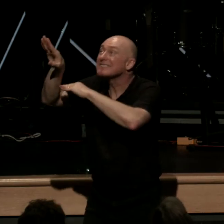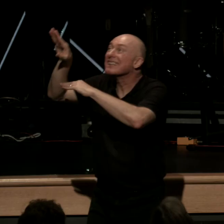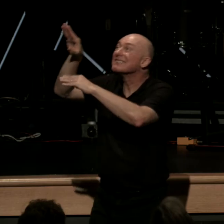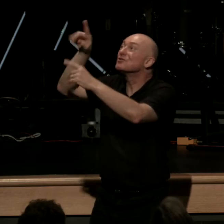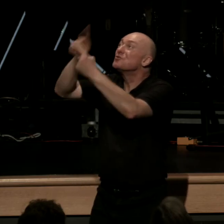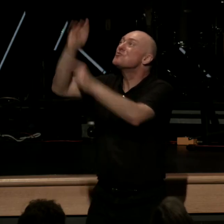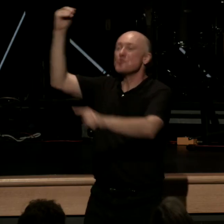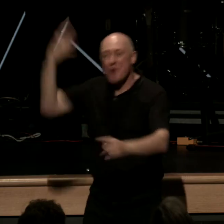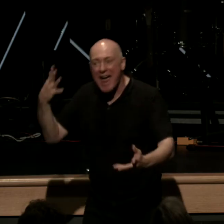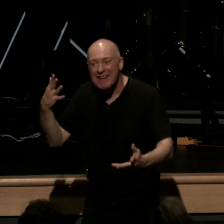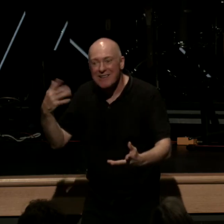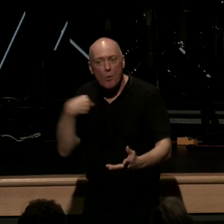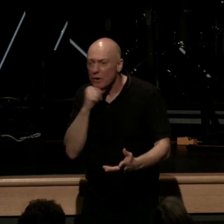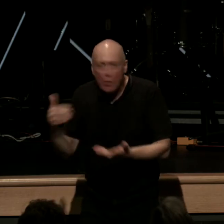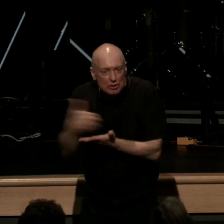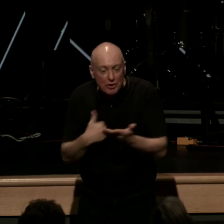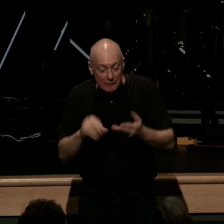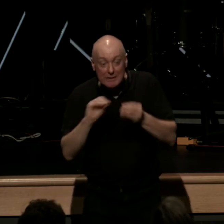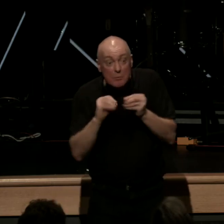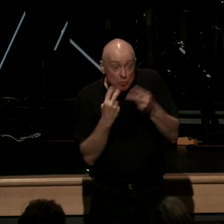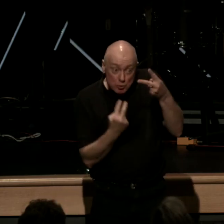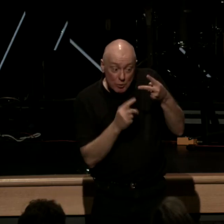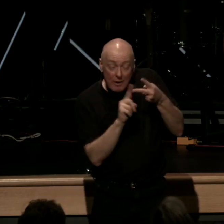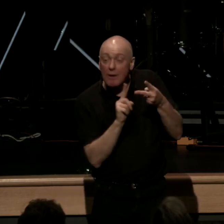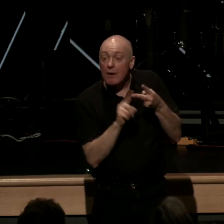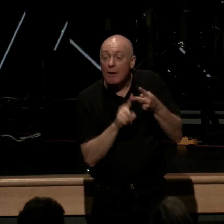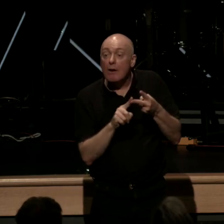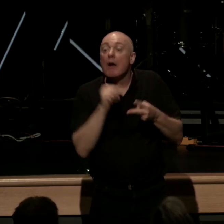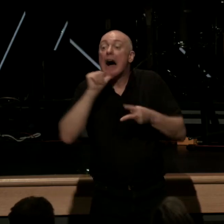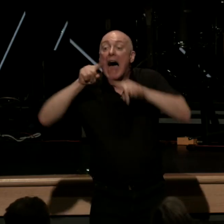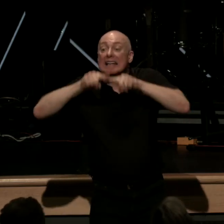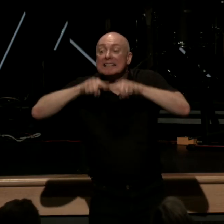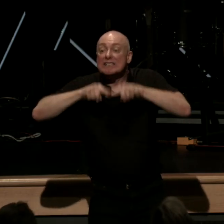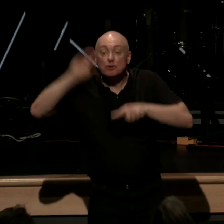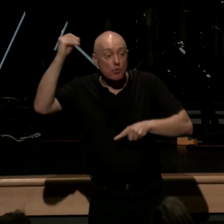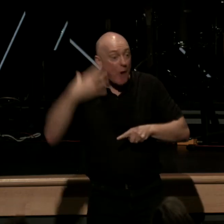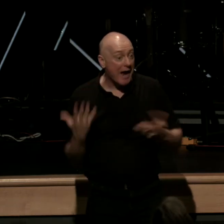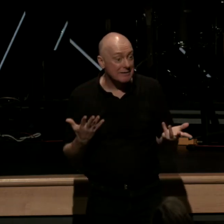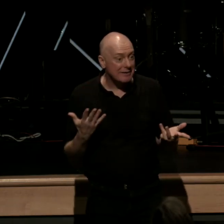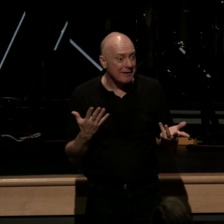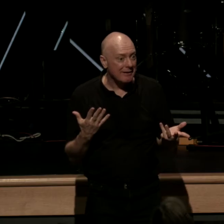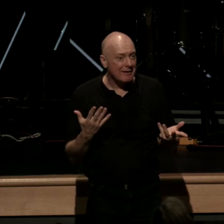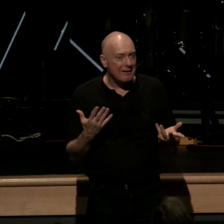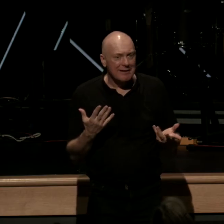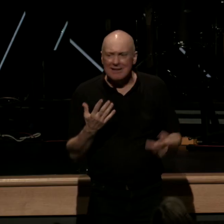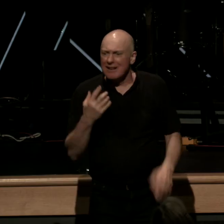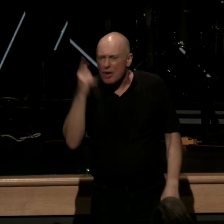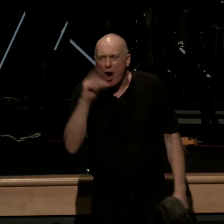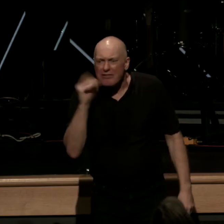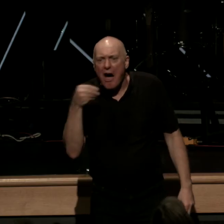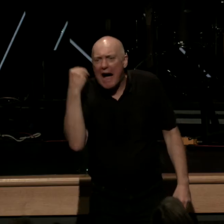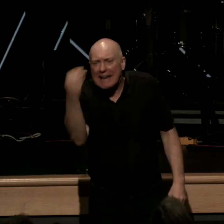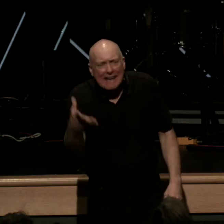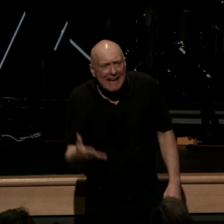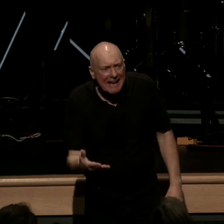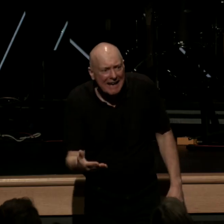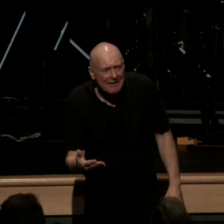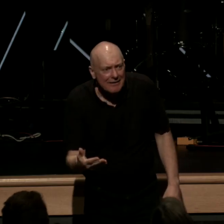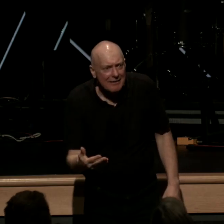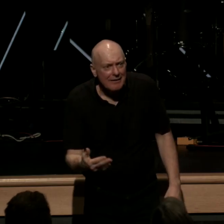it's undeserved grace number two is this unconditional grace this isn't something God gives you in his son Jesus Christ oh you're bad today